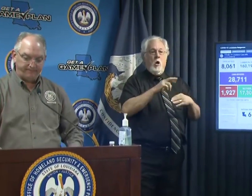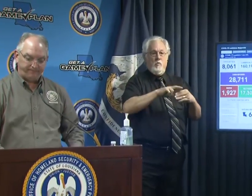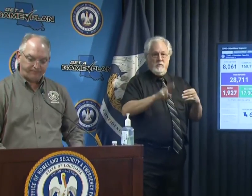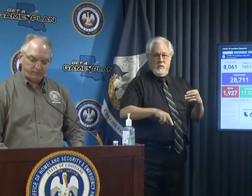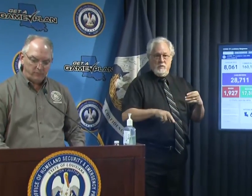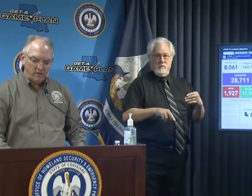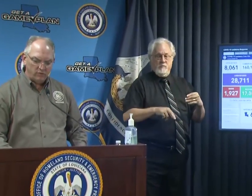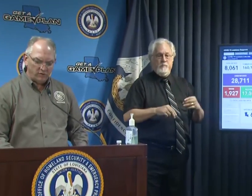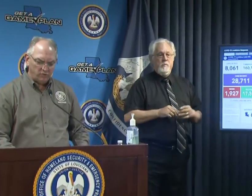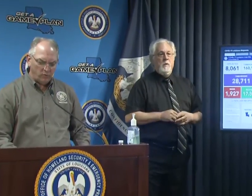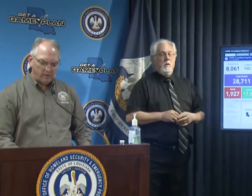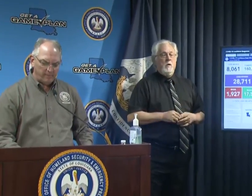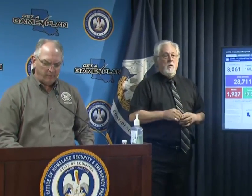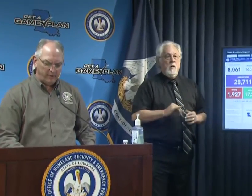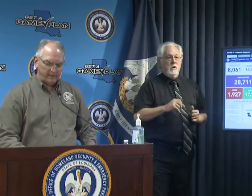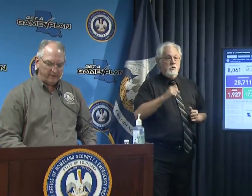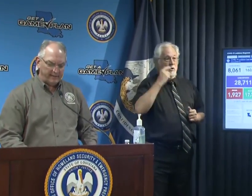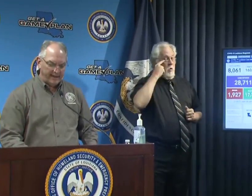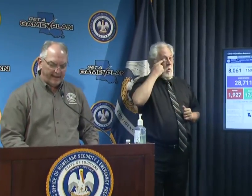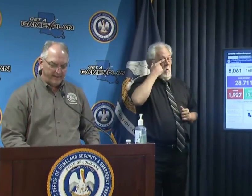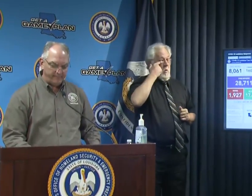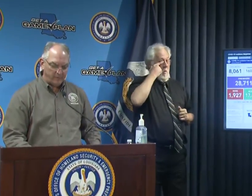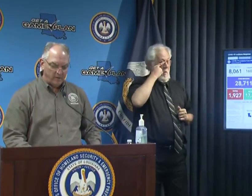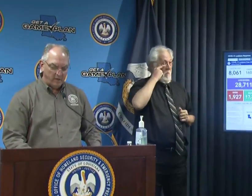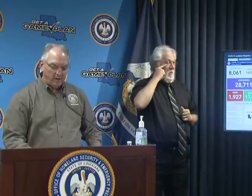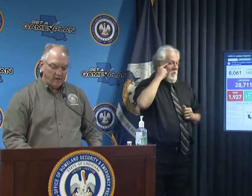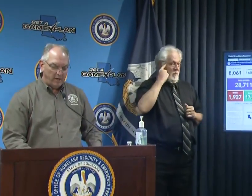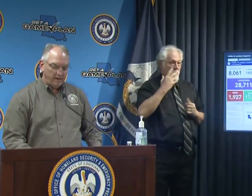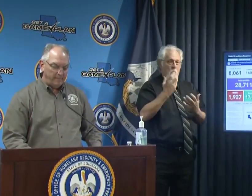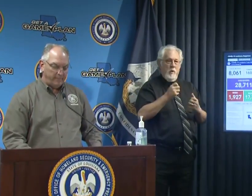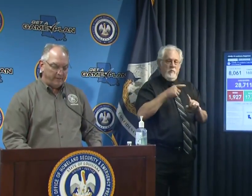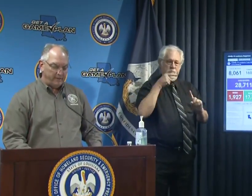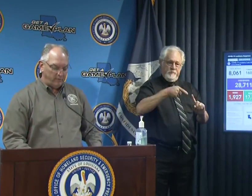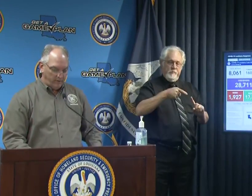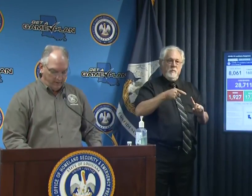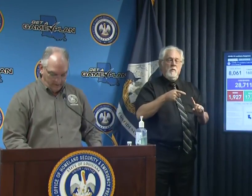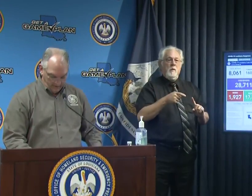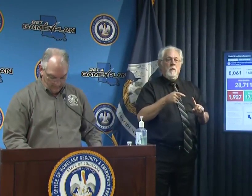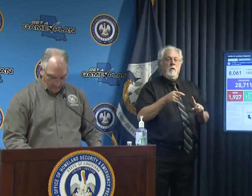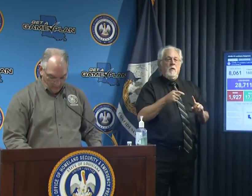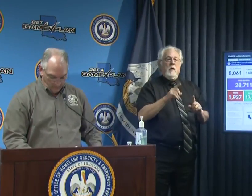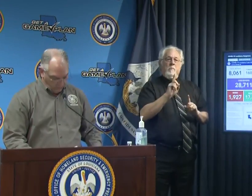so I just wanted to point that out but